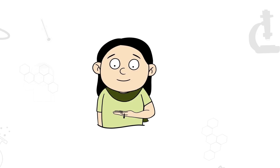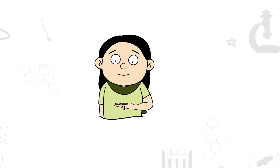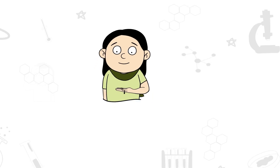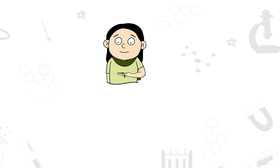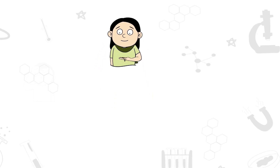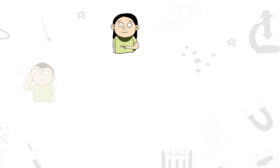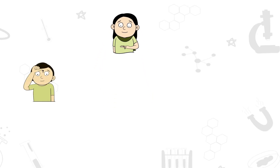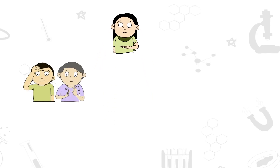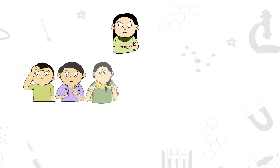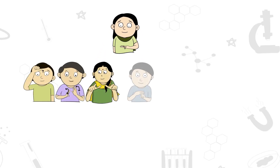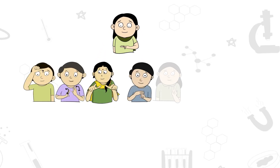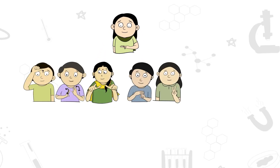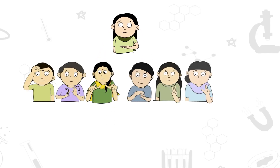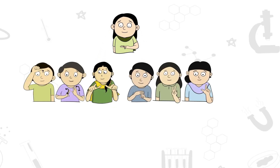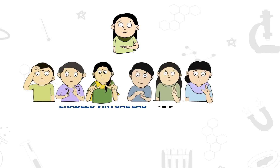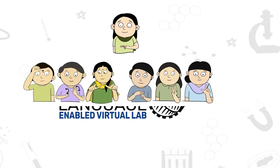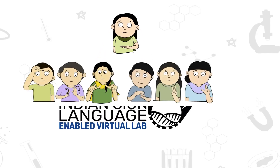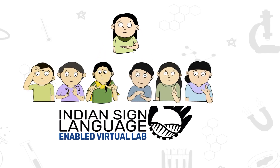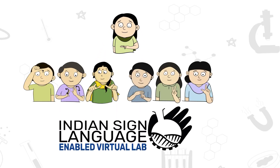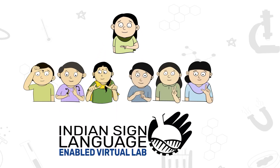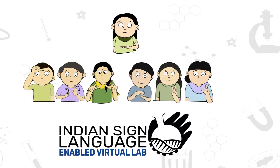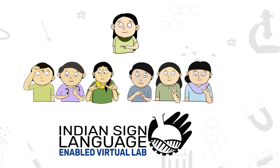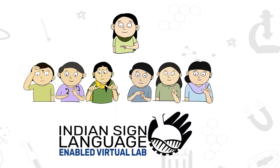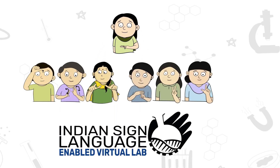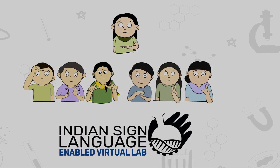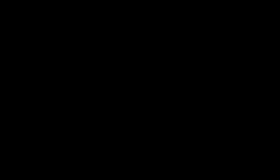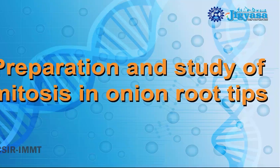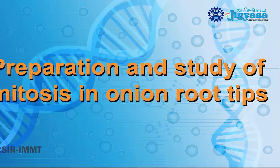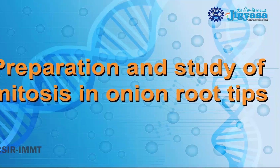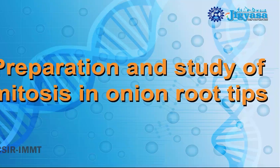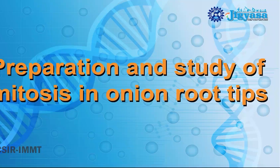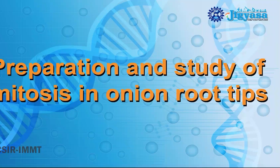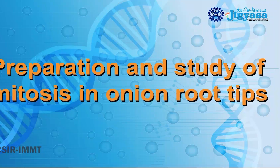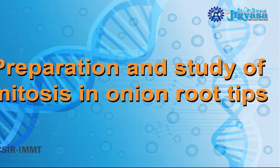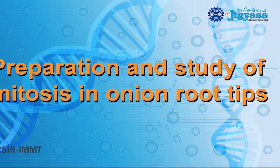Welcome to ISL Enabled Virtual